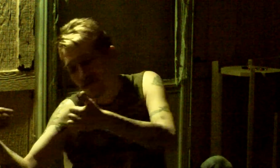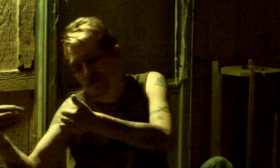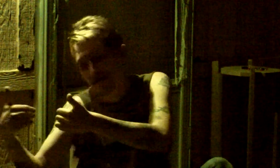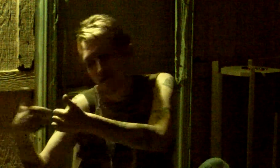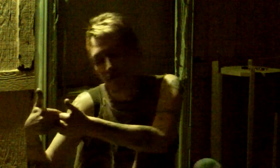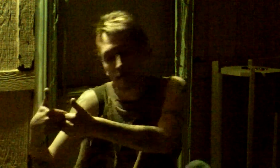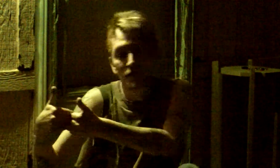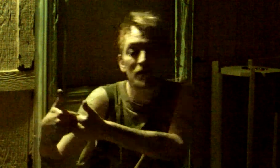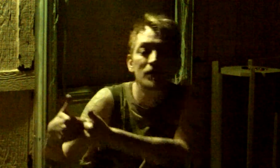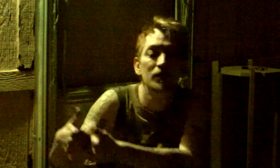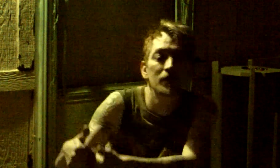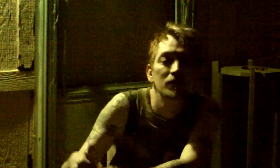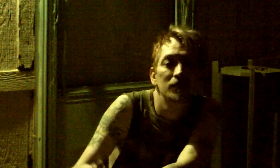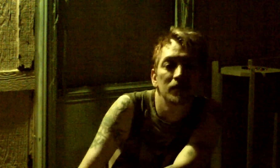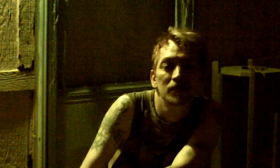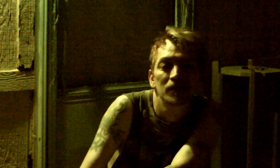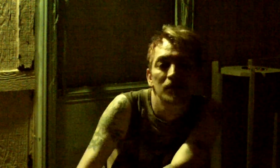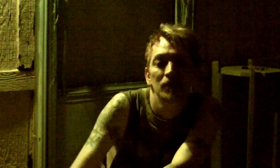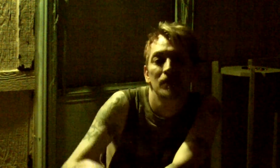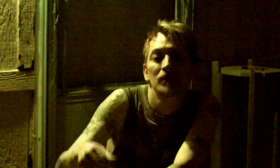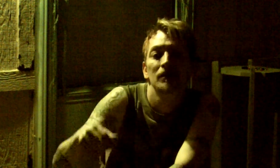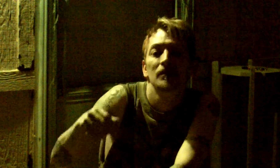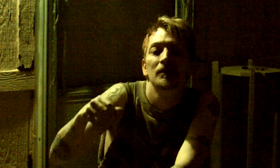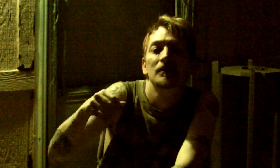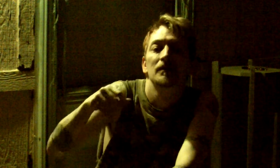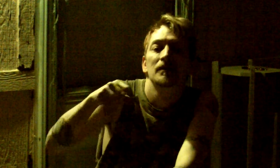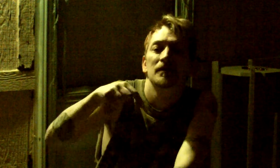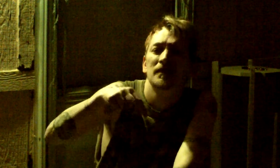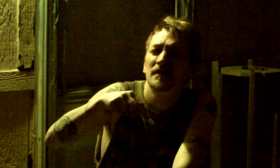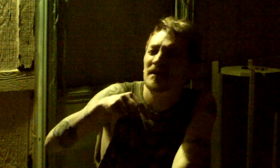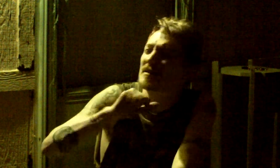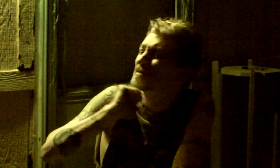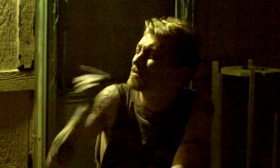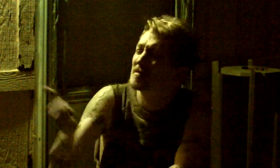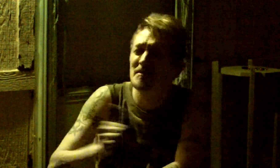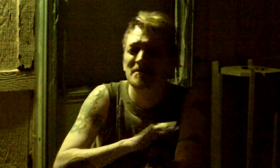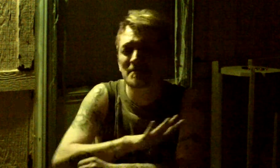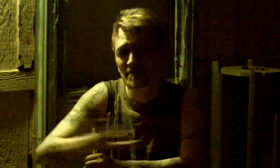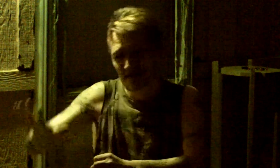It's not enough just to touch you